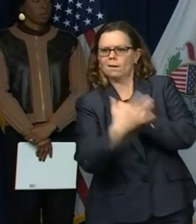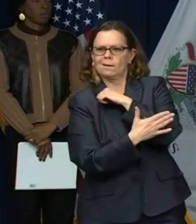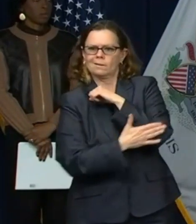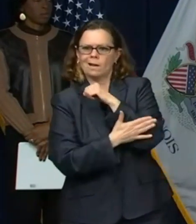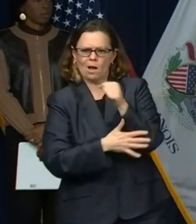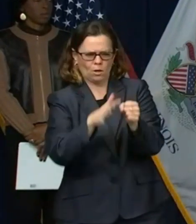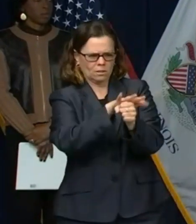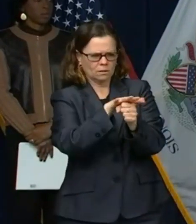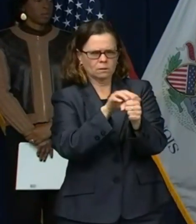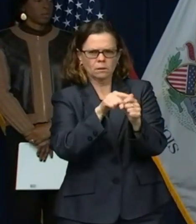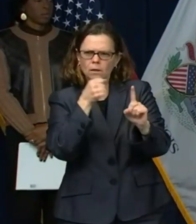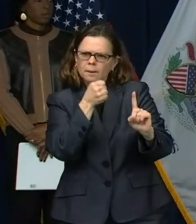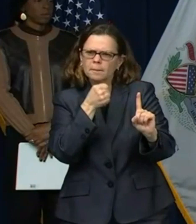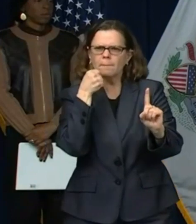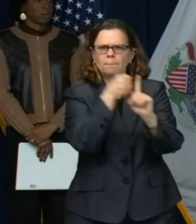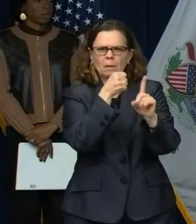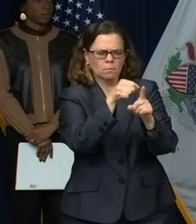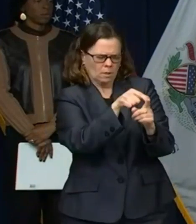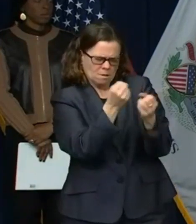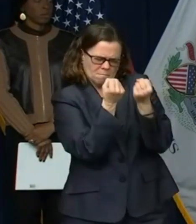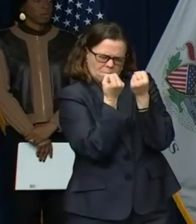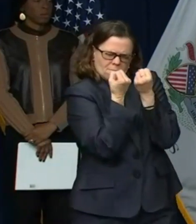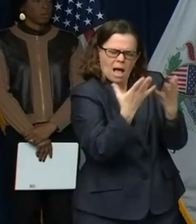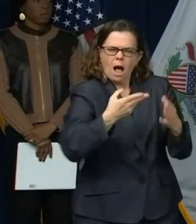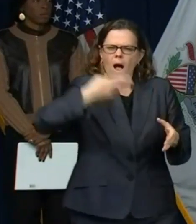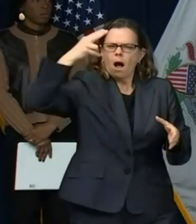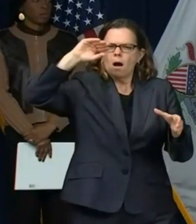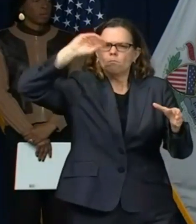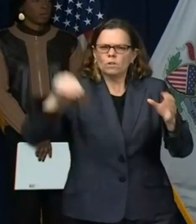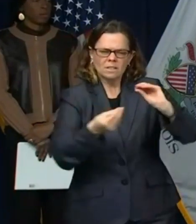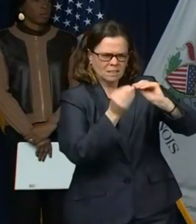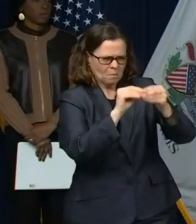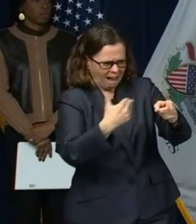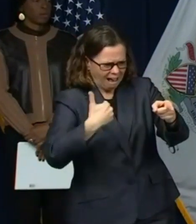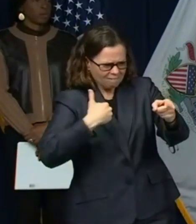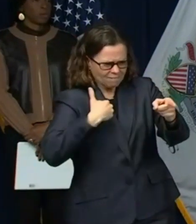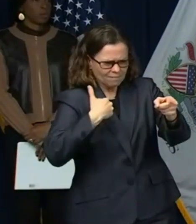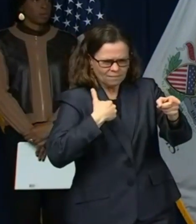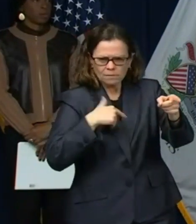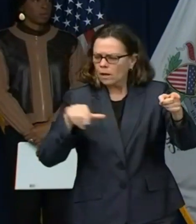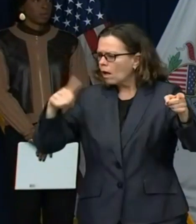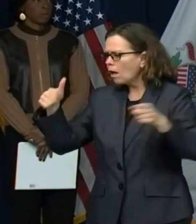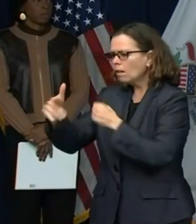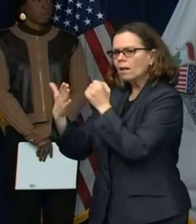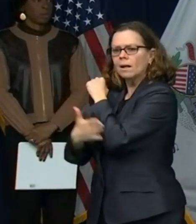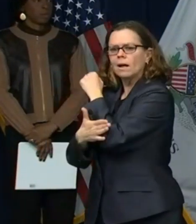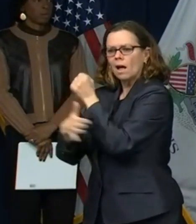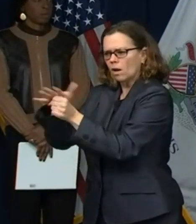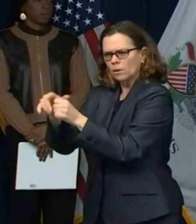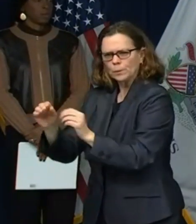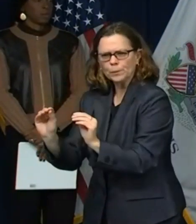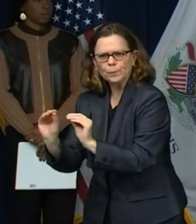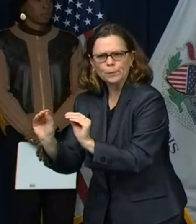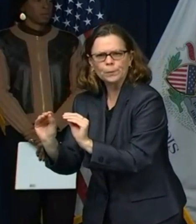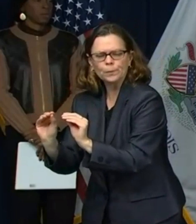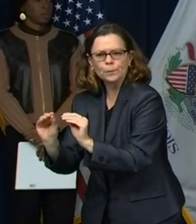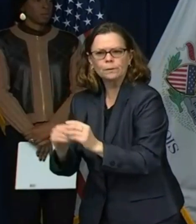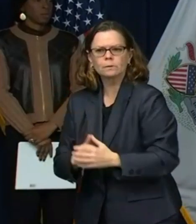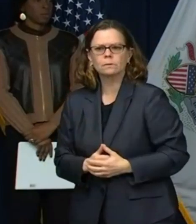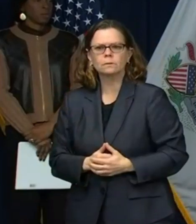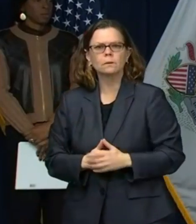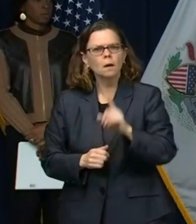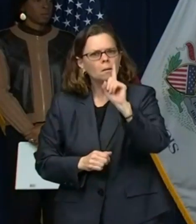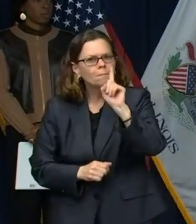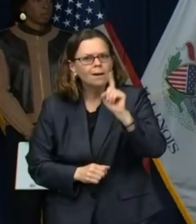that, uh, are at a higher rate than in urban areas of the state. So, I just want to keep people safe.